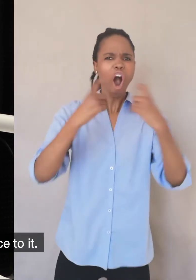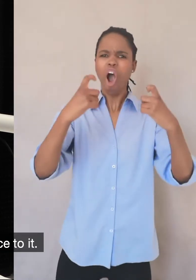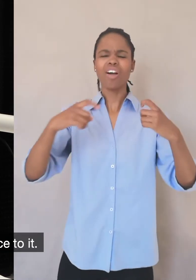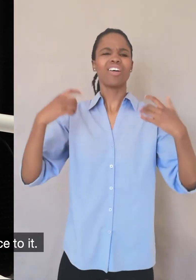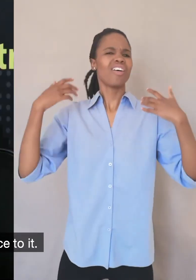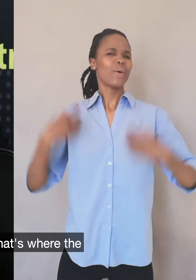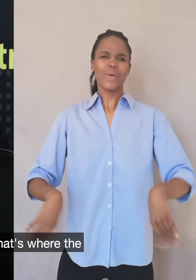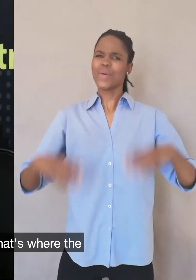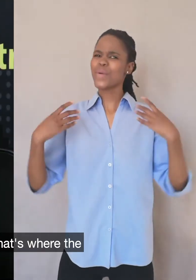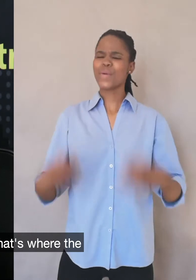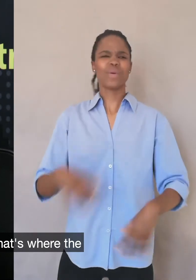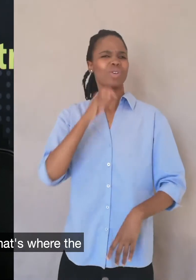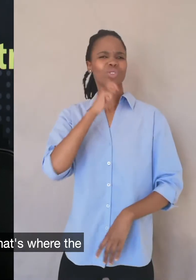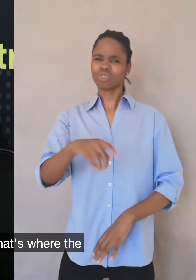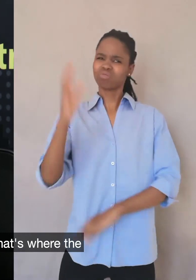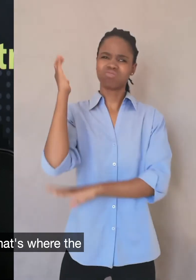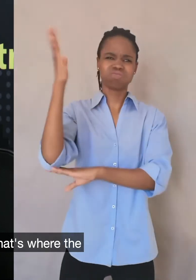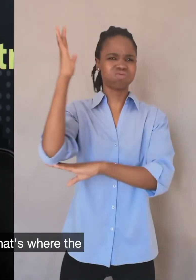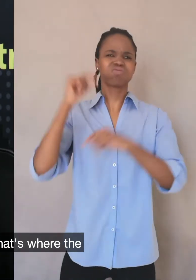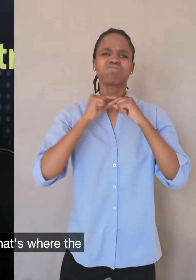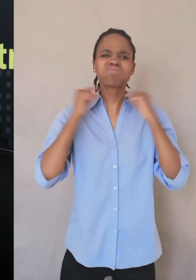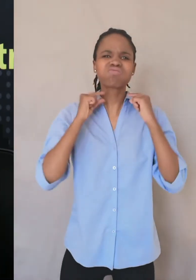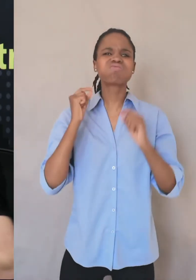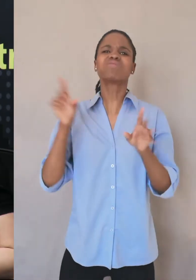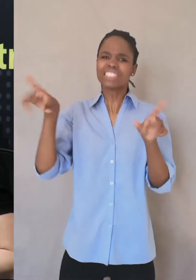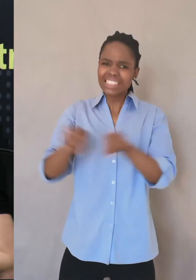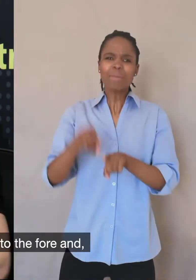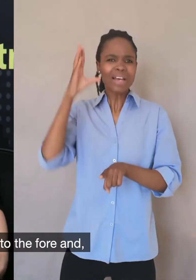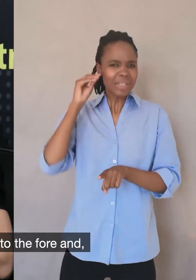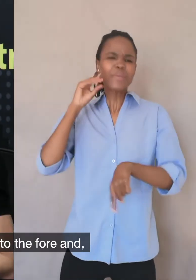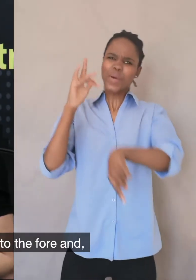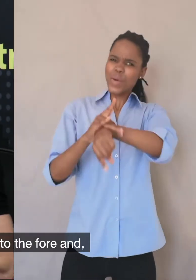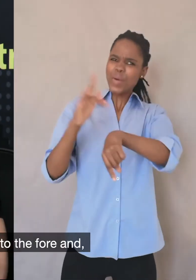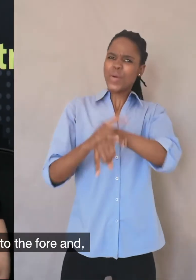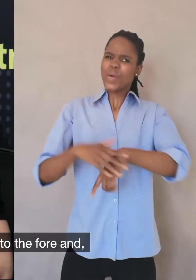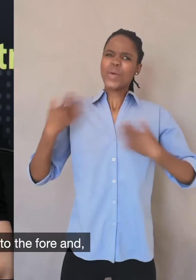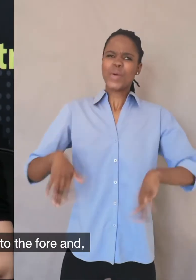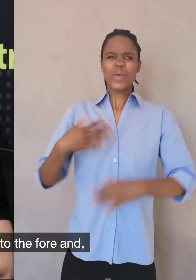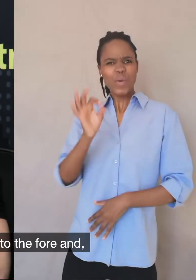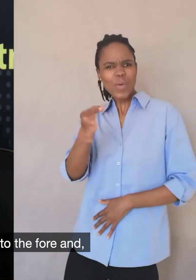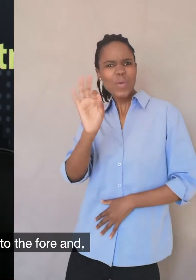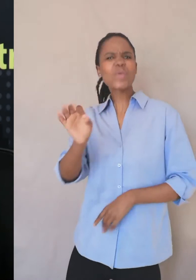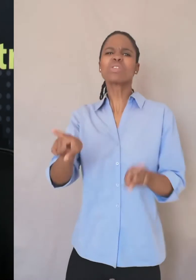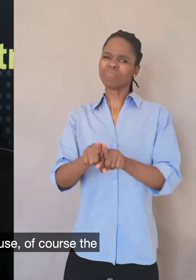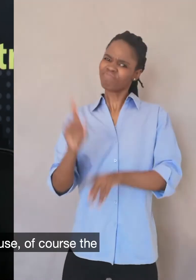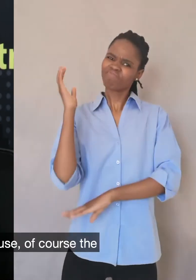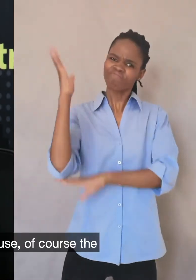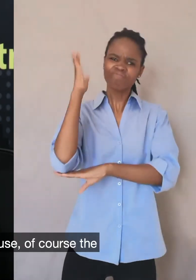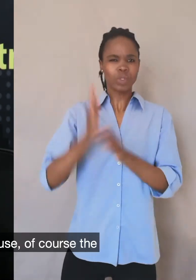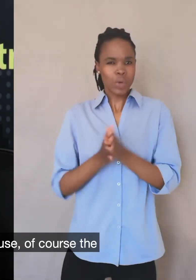justice to it. He was a master orator. And that's where the religious man in him just came to the fore. And ever since then,